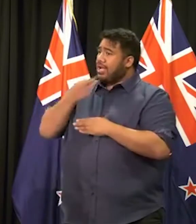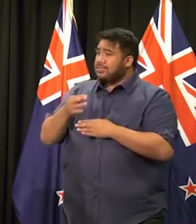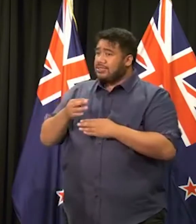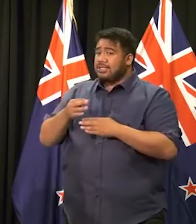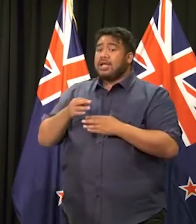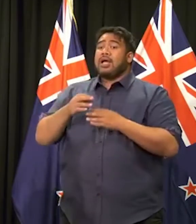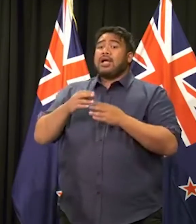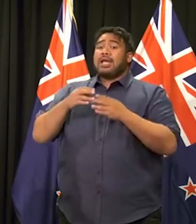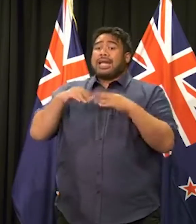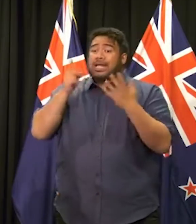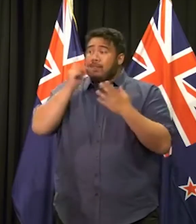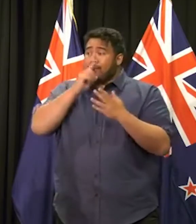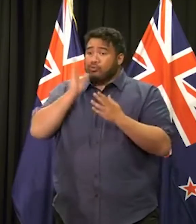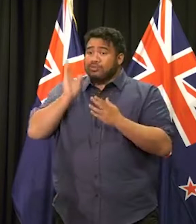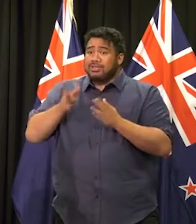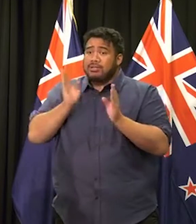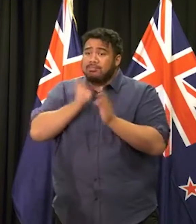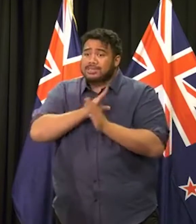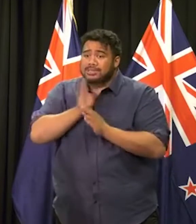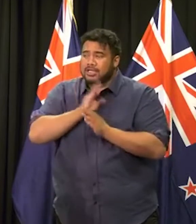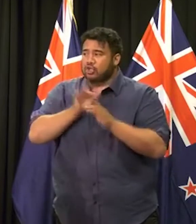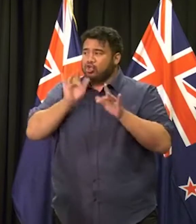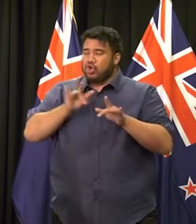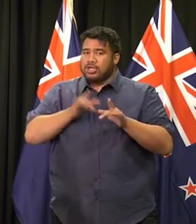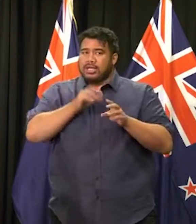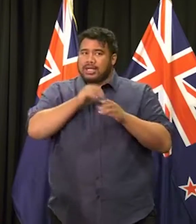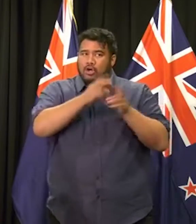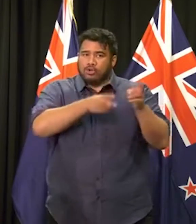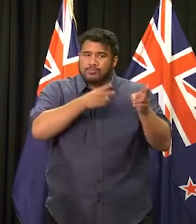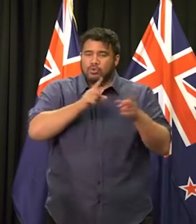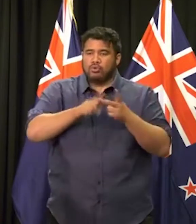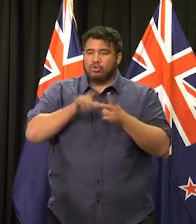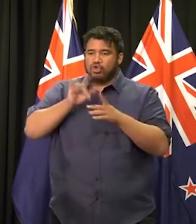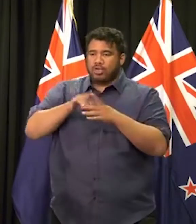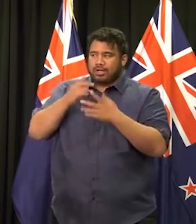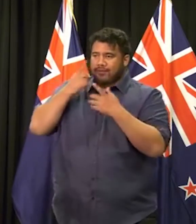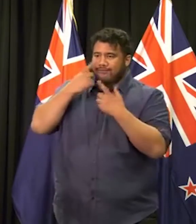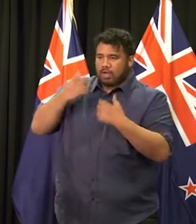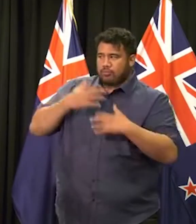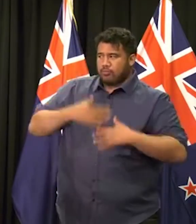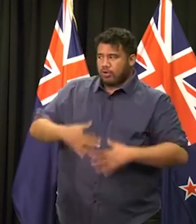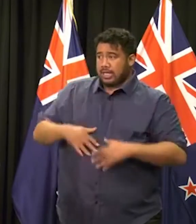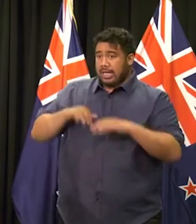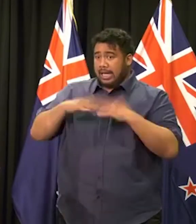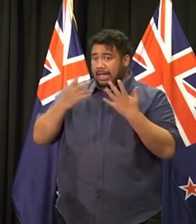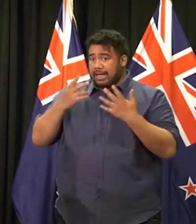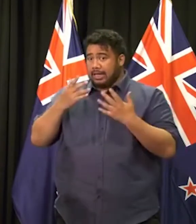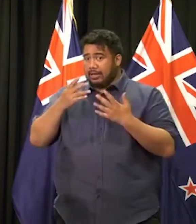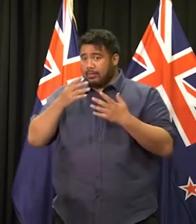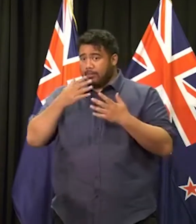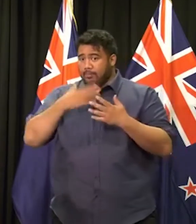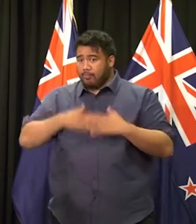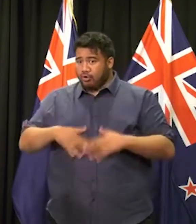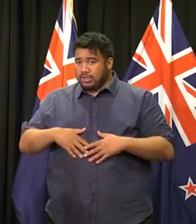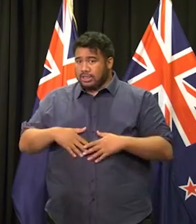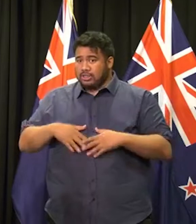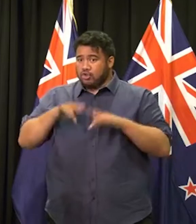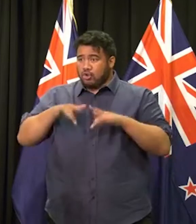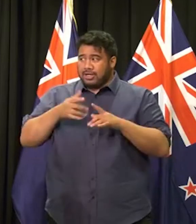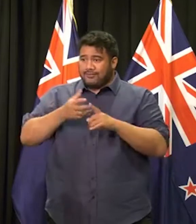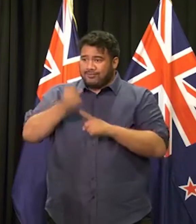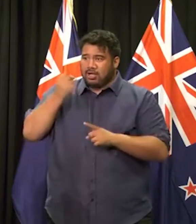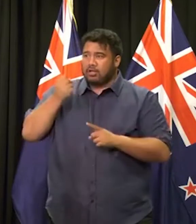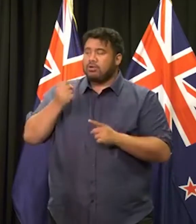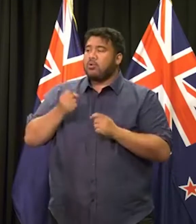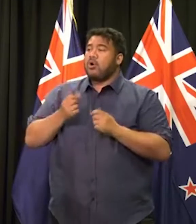are not in hospital or have been continued to be deceased? Do we have an unconfirmed? A number of people are missing or unaccounted for? Uh, we have provided a